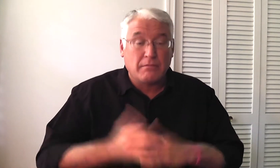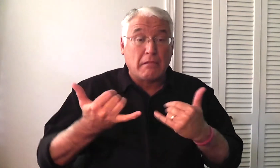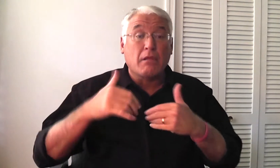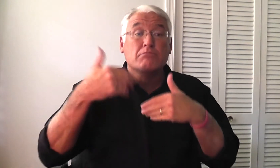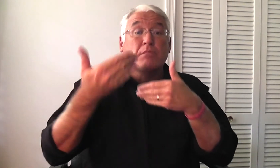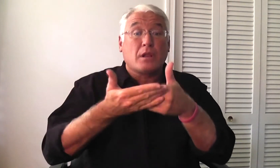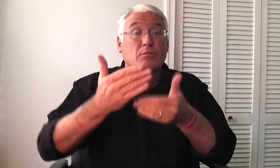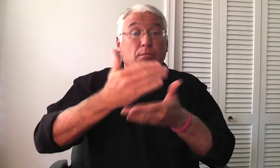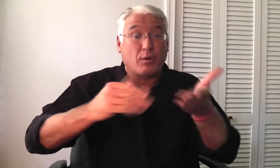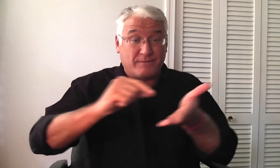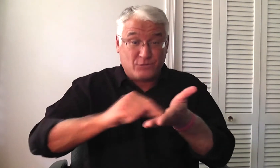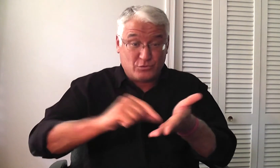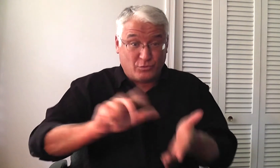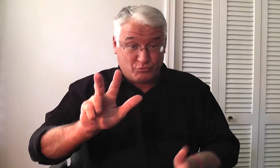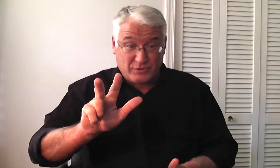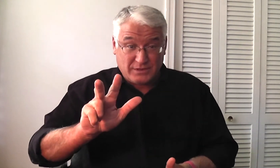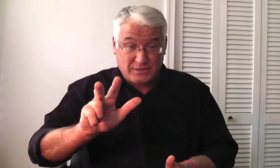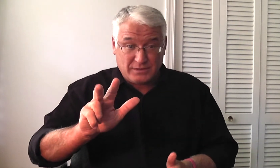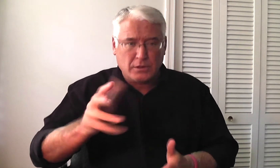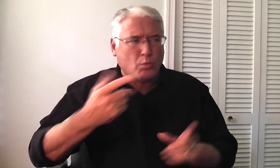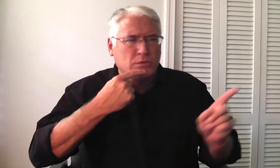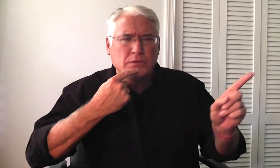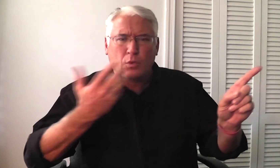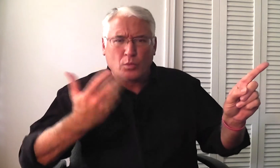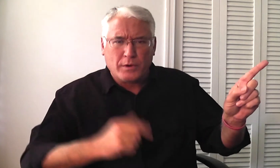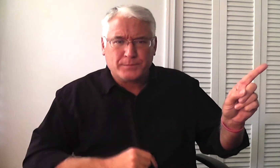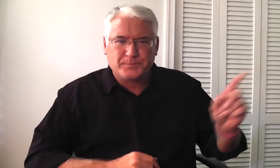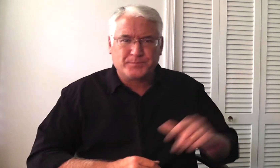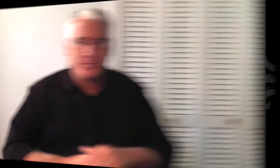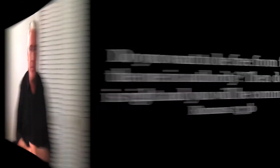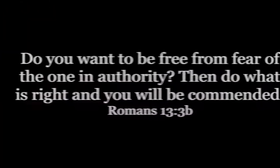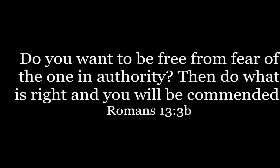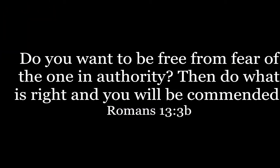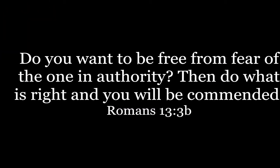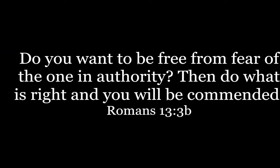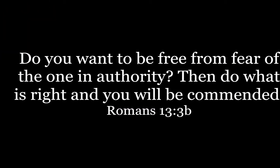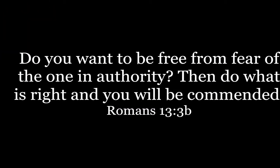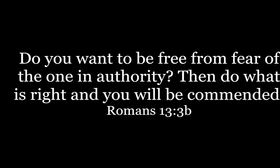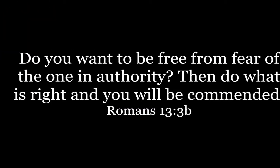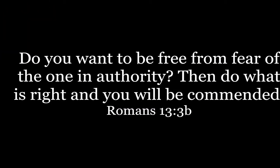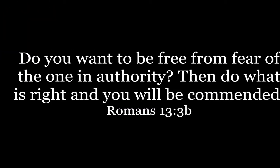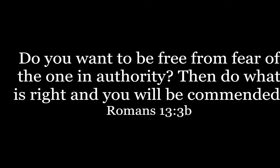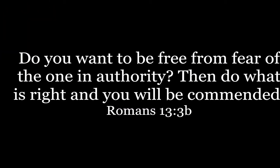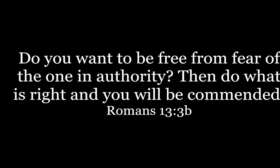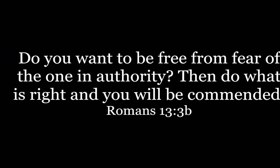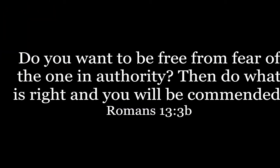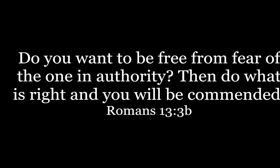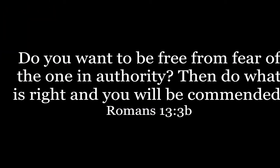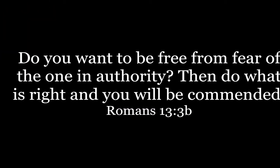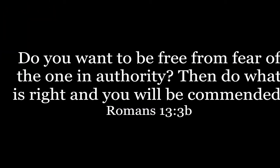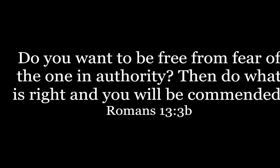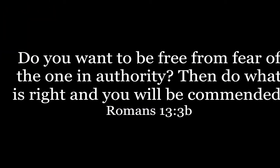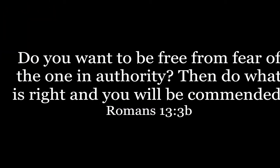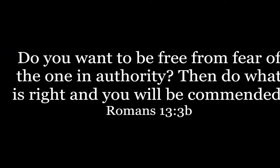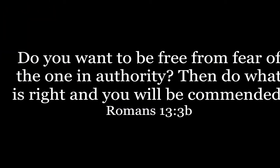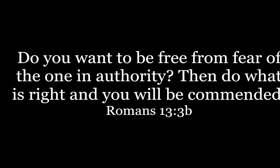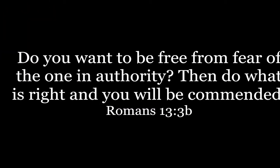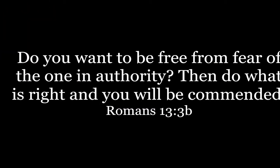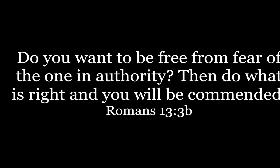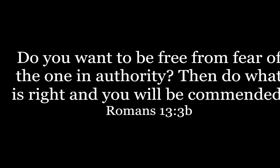Roman authorities. In verse 3, what does it say? Do you want to be free from fear of the one in